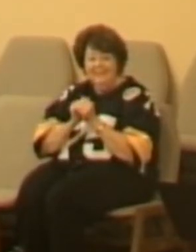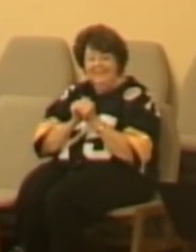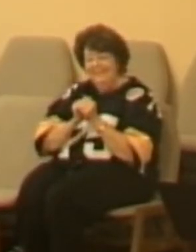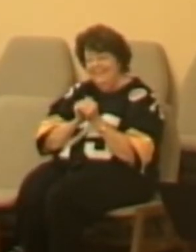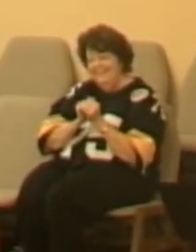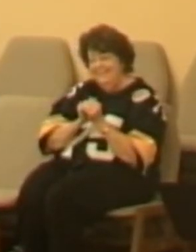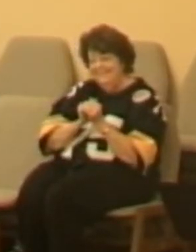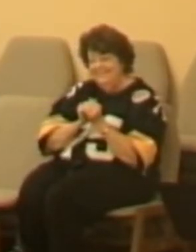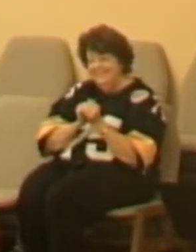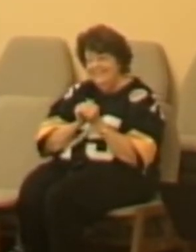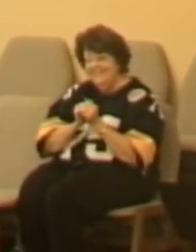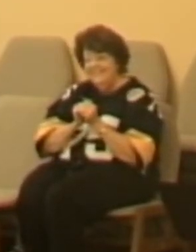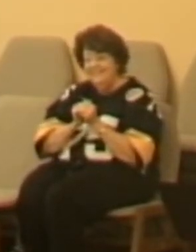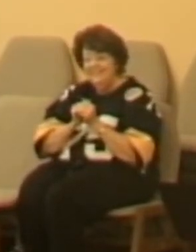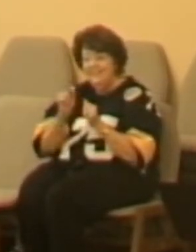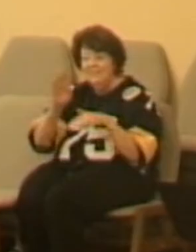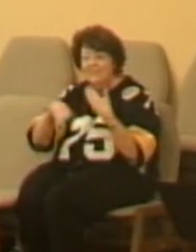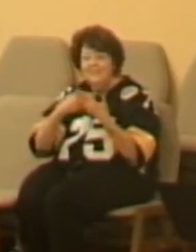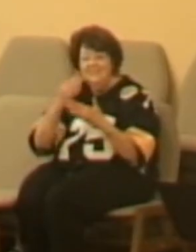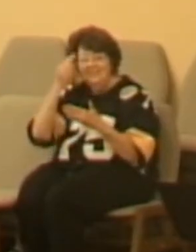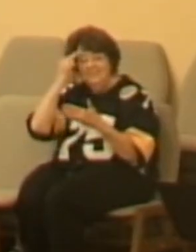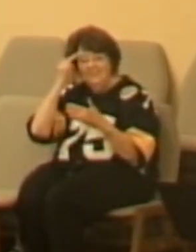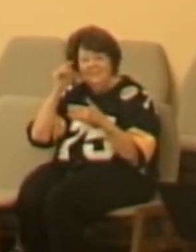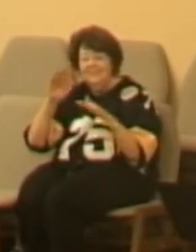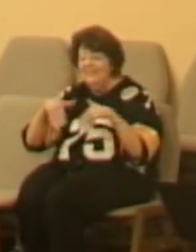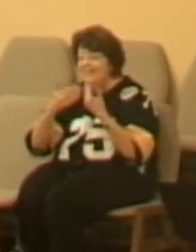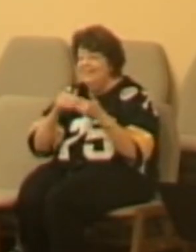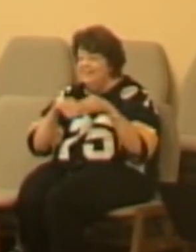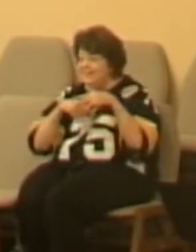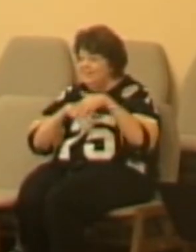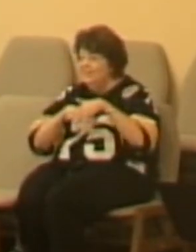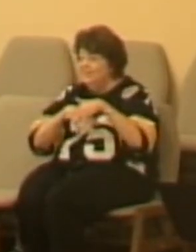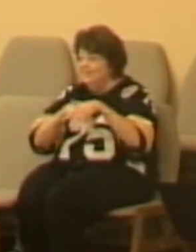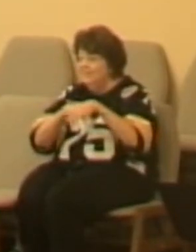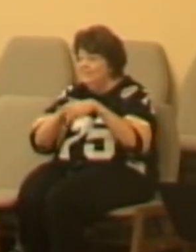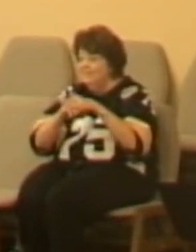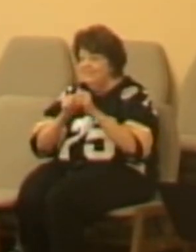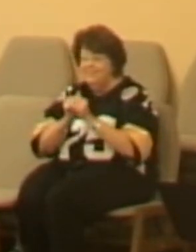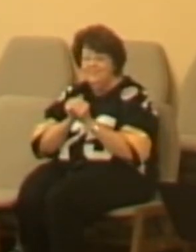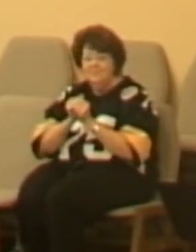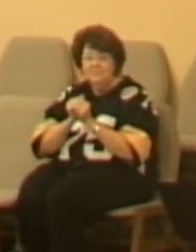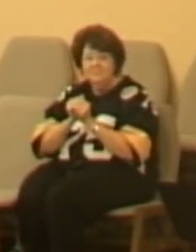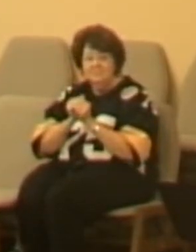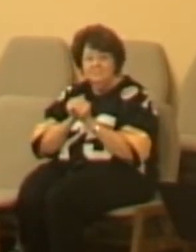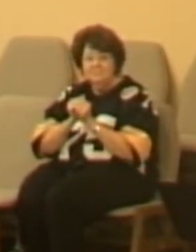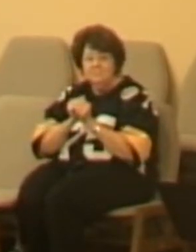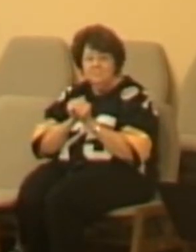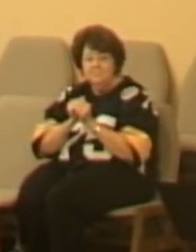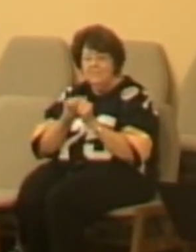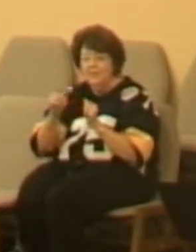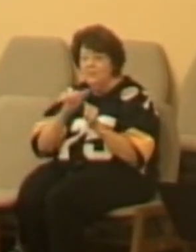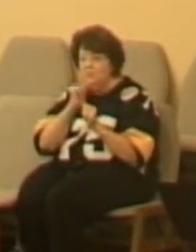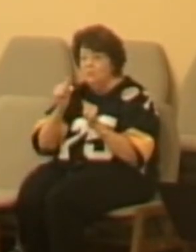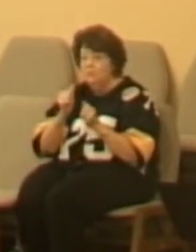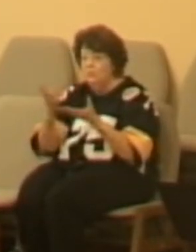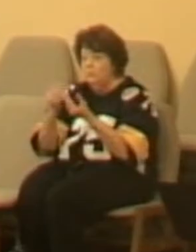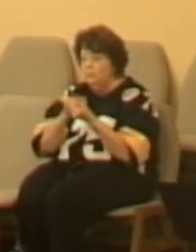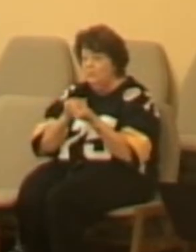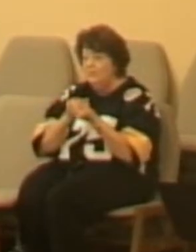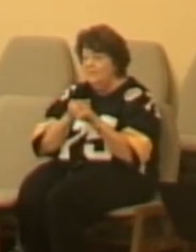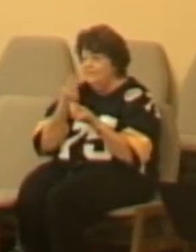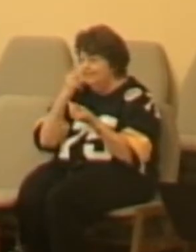Okay? You all know about that. Okay? All right? Now, you want to stay in step for a couple of reasons. Number one, you don't want to look like a fool.